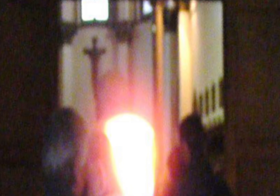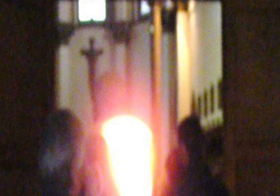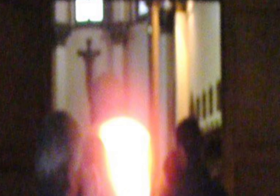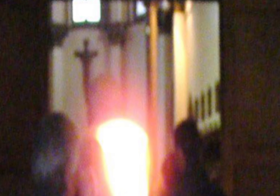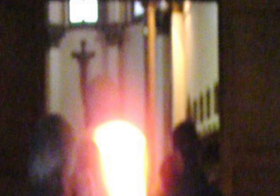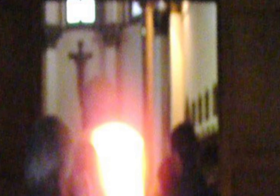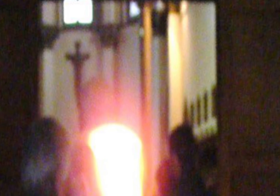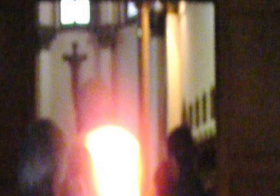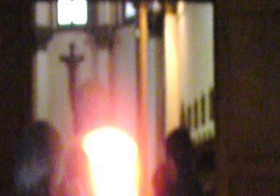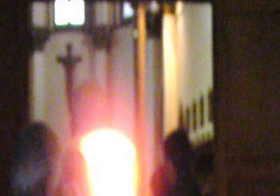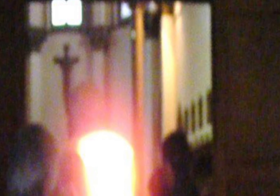Amen